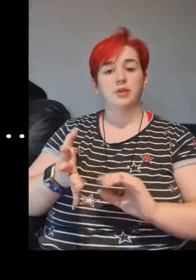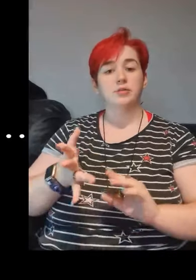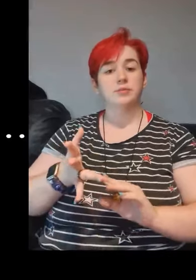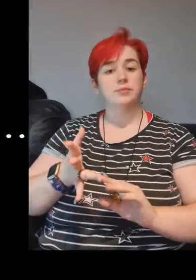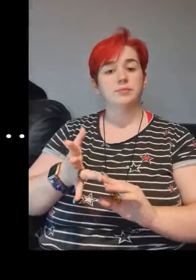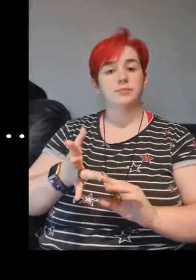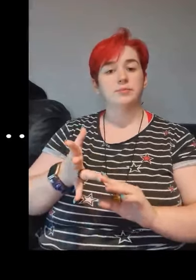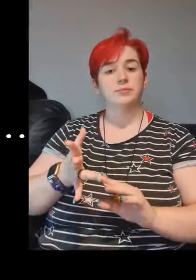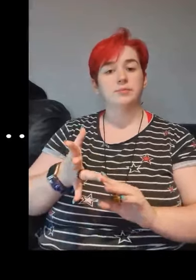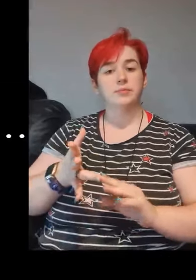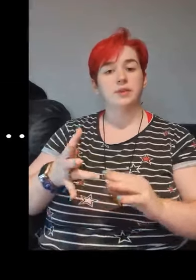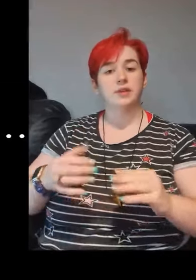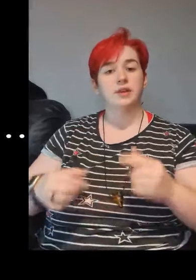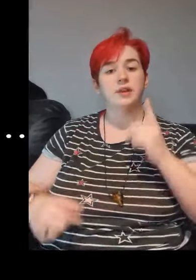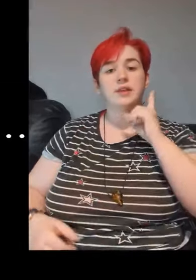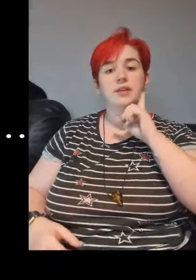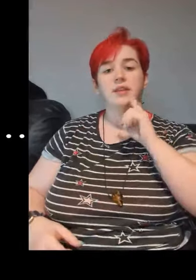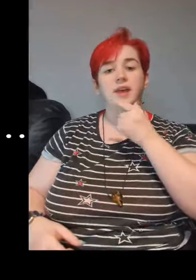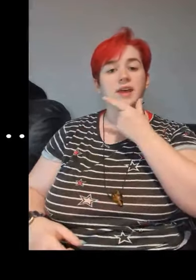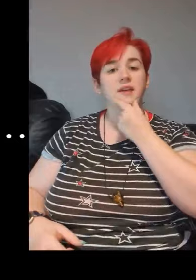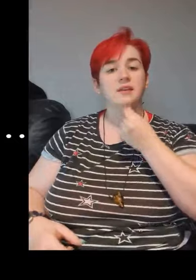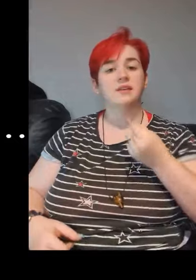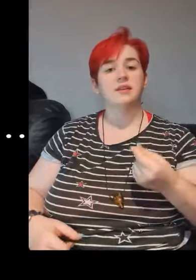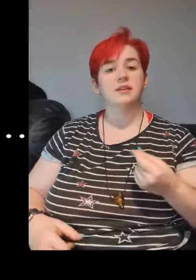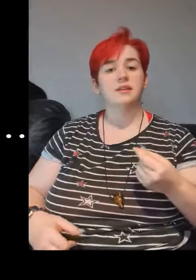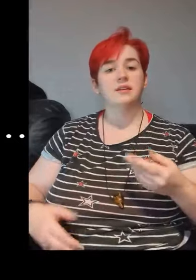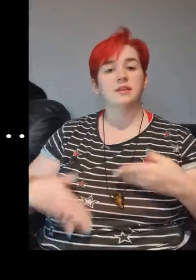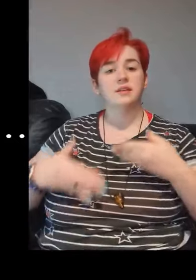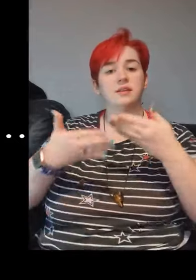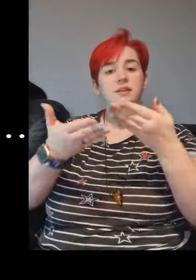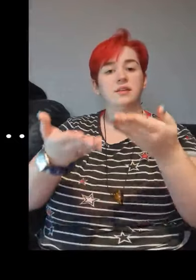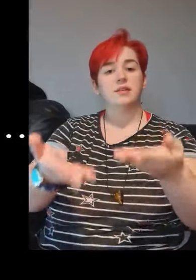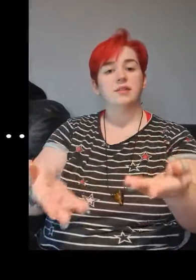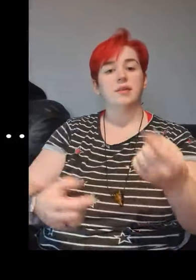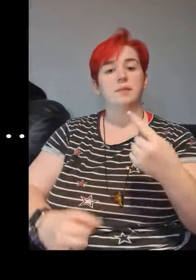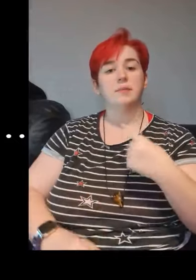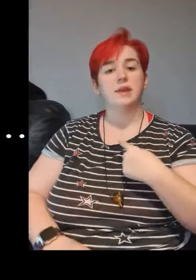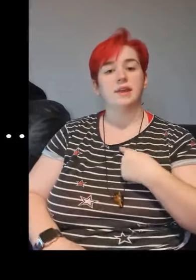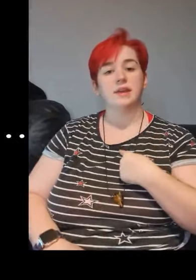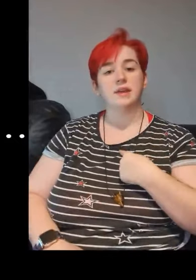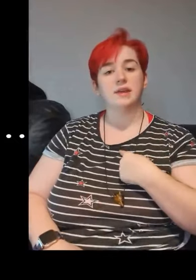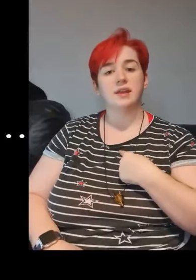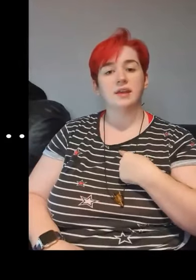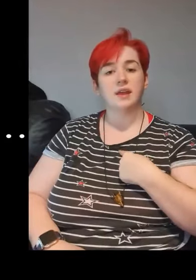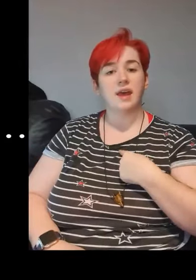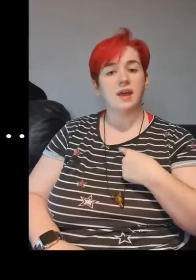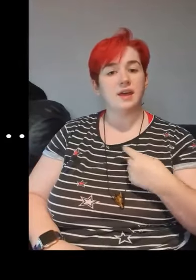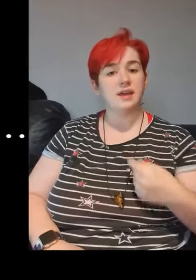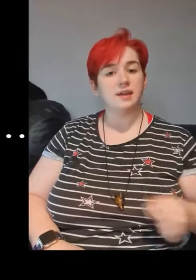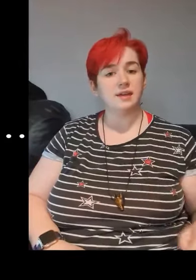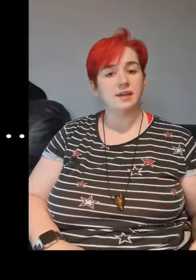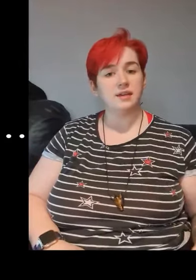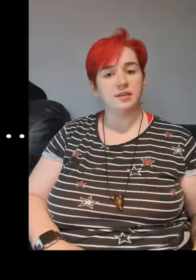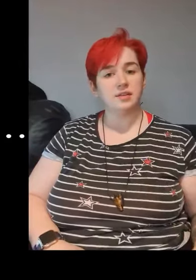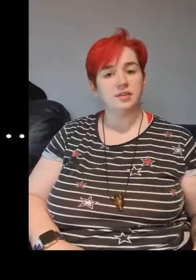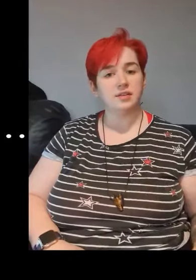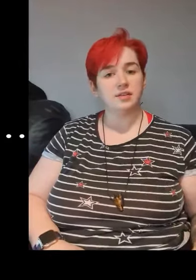so they sent me a